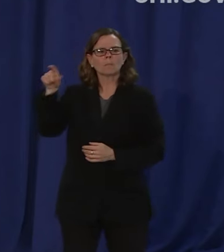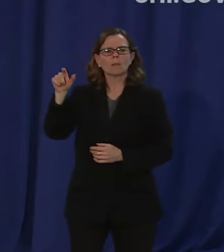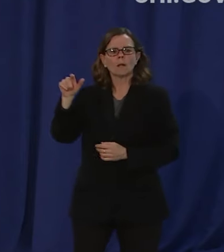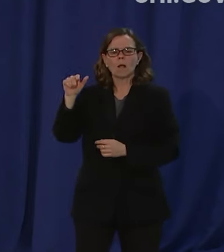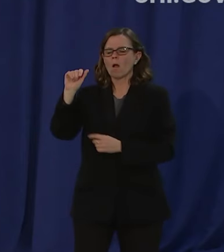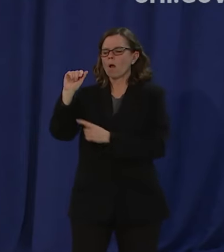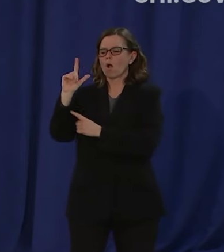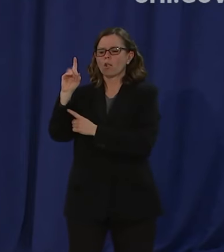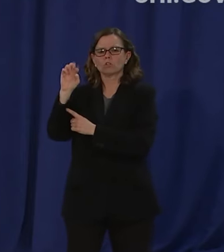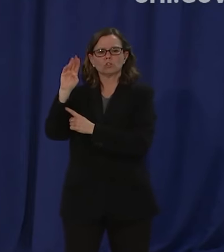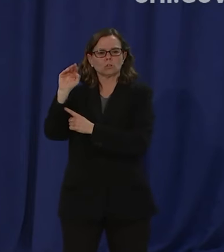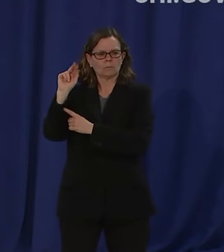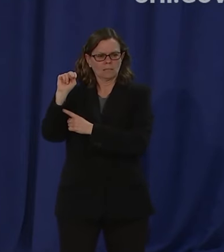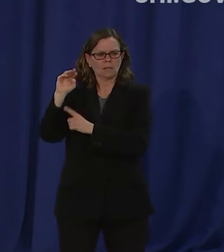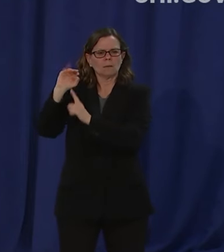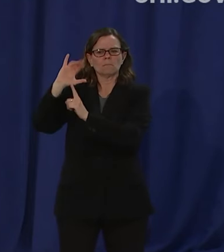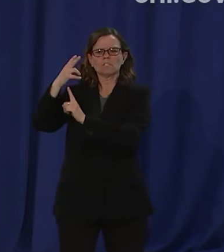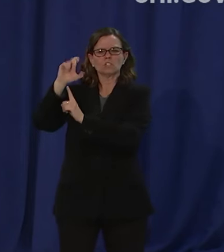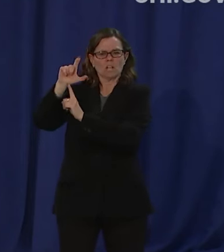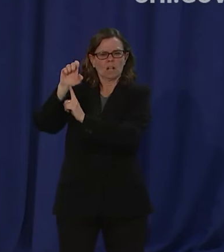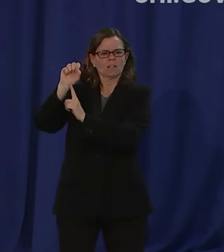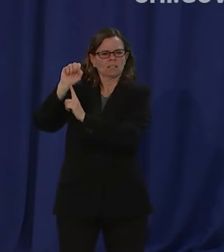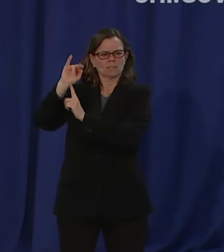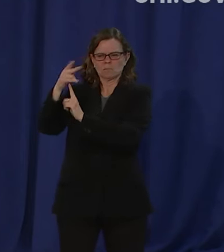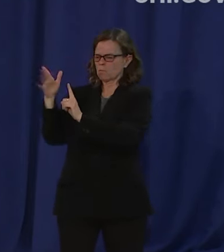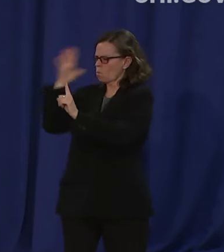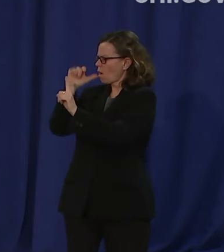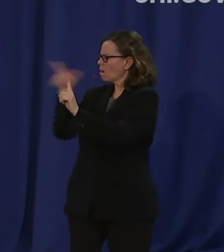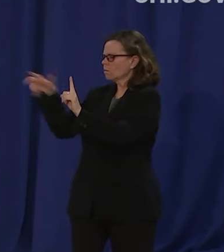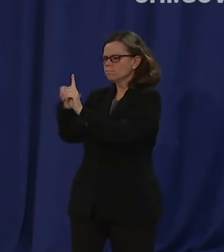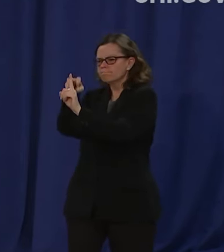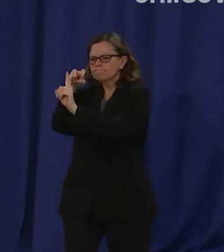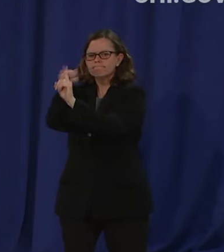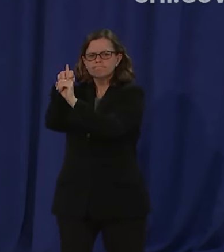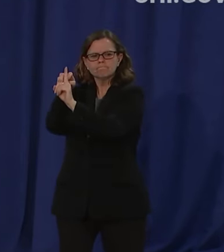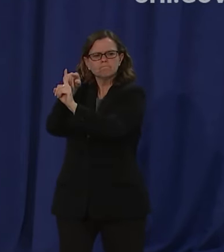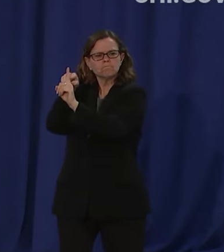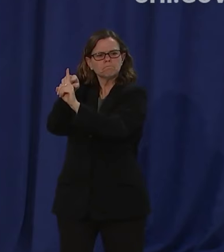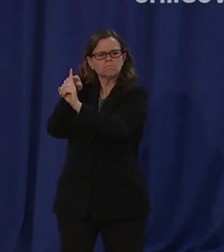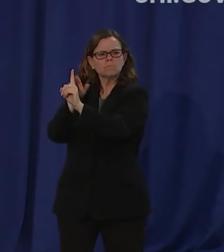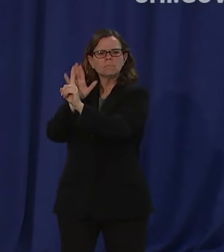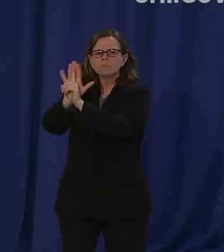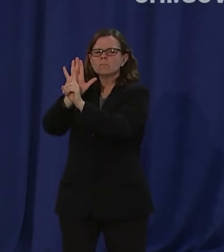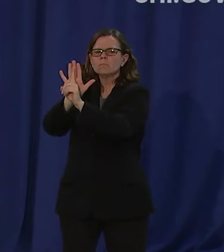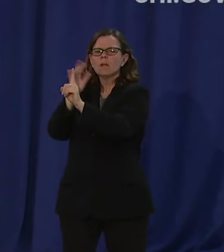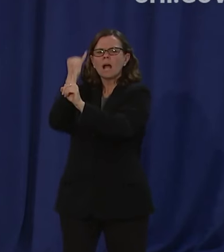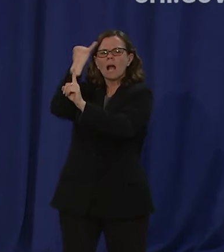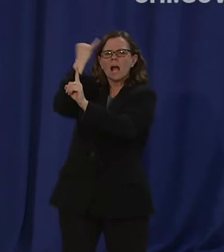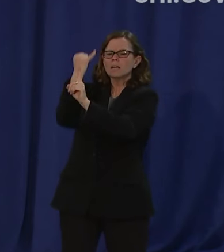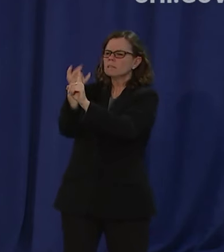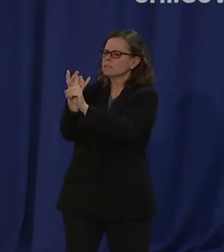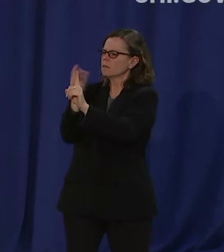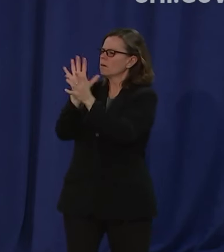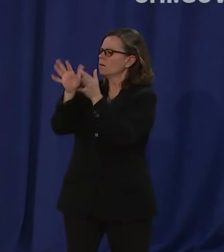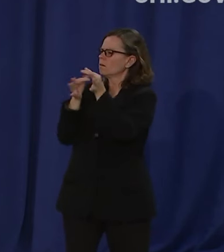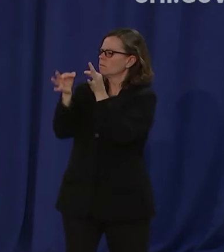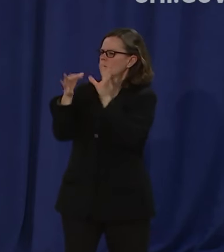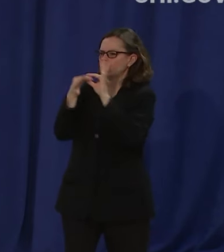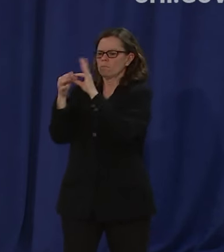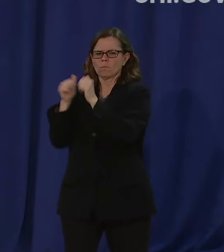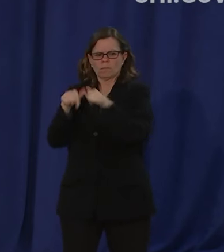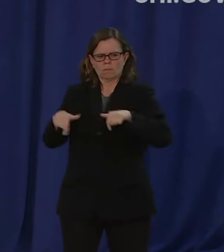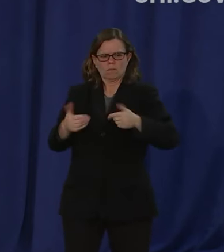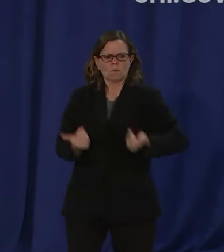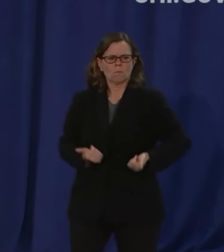i don't think that's accurate um but i don't think that's um but